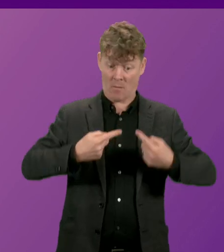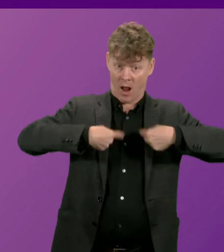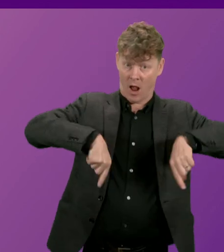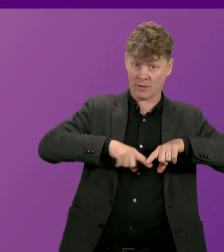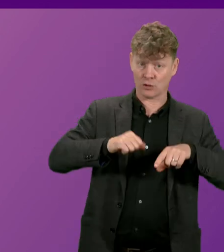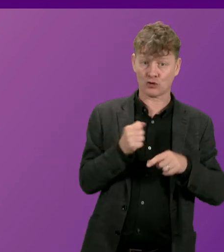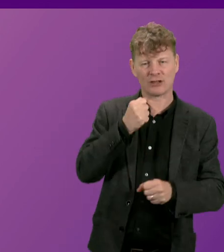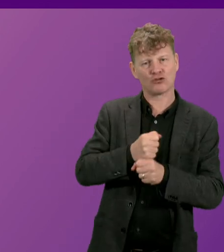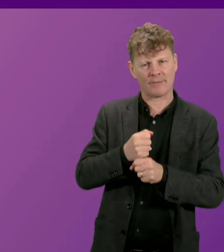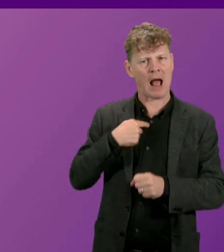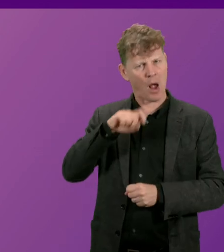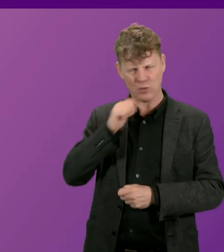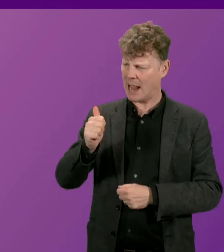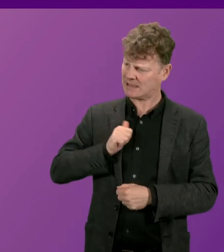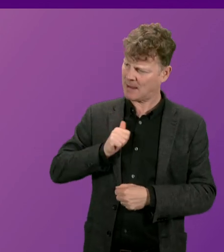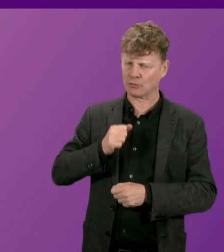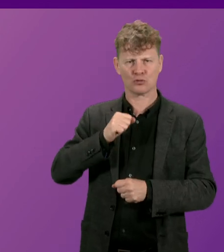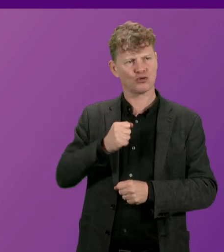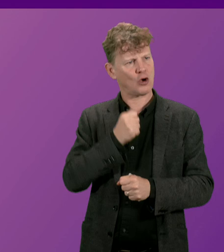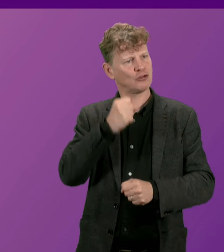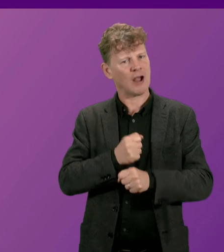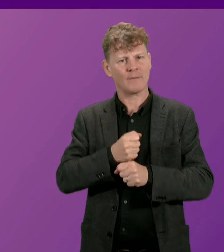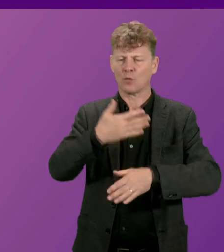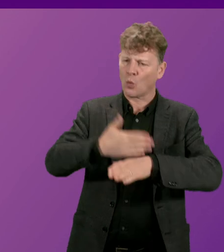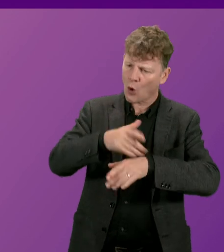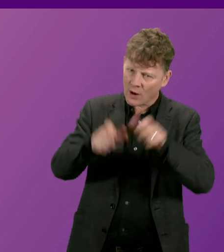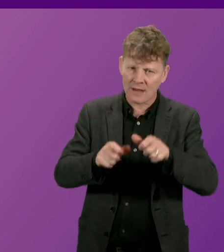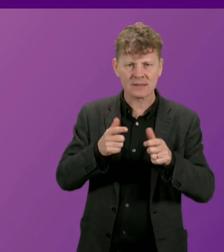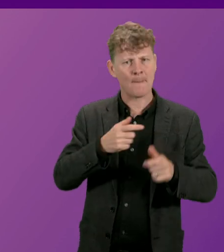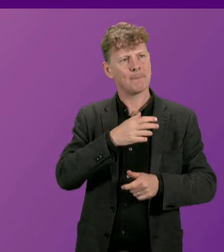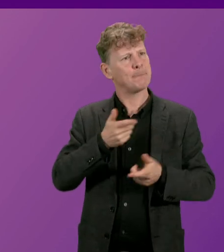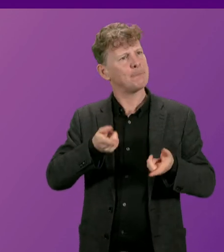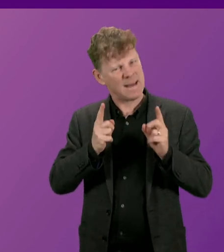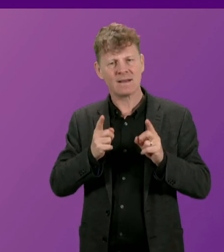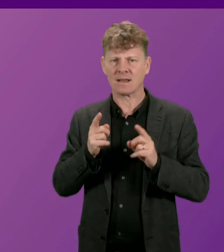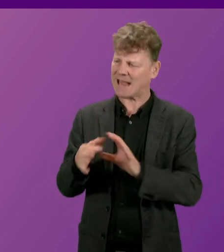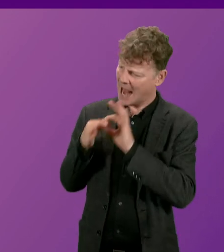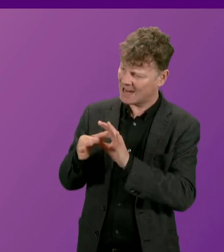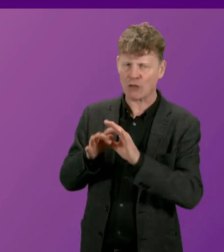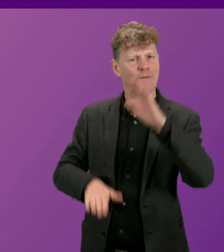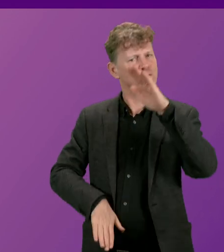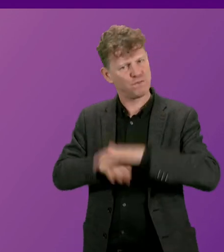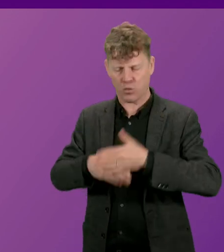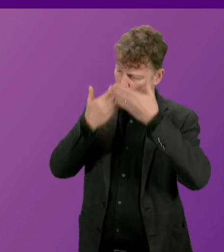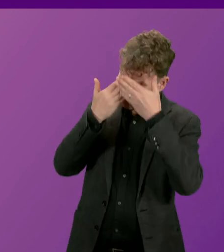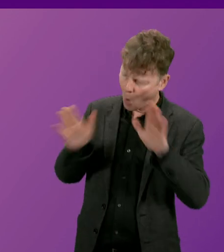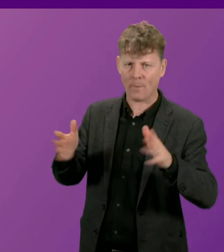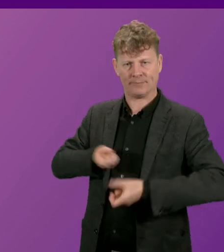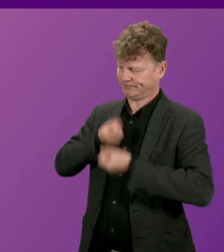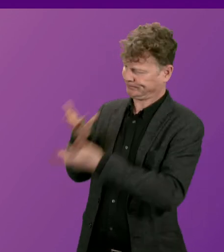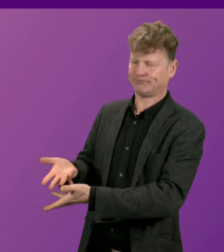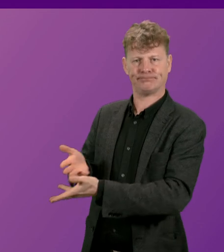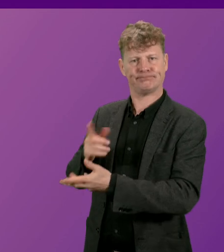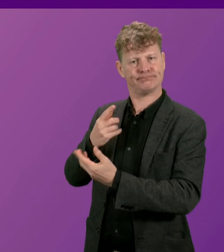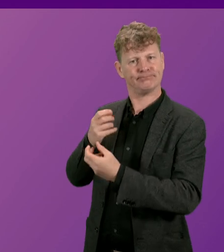Scottish Government officials, Scottish Government ministers to engage fully and substantively with Police Scotland on that